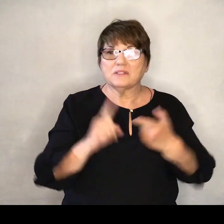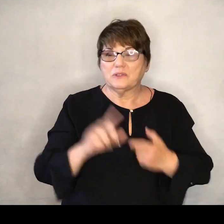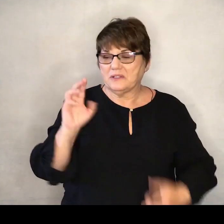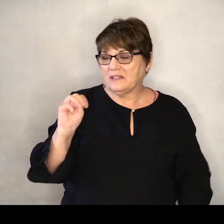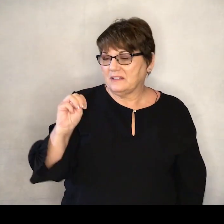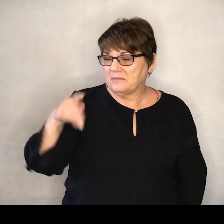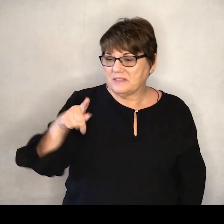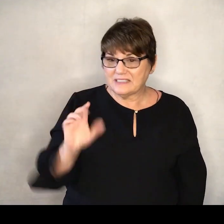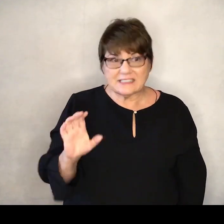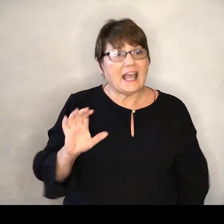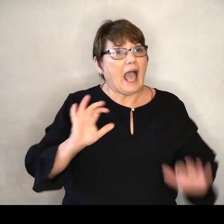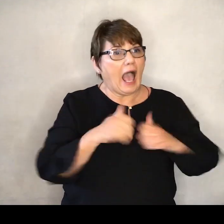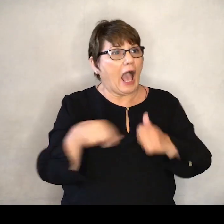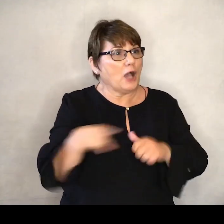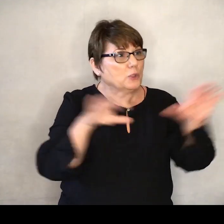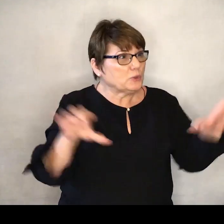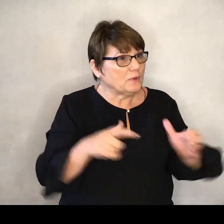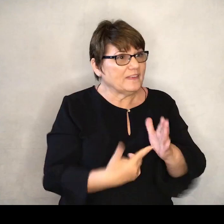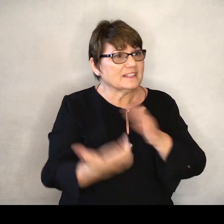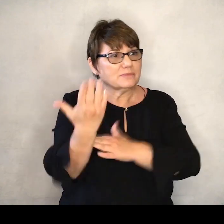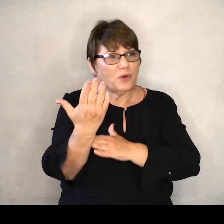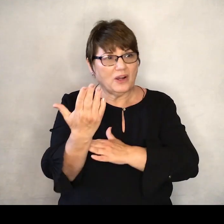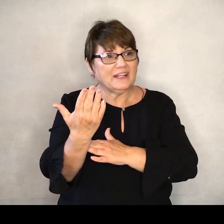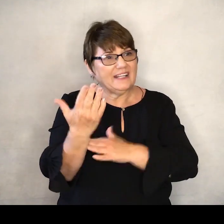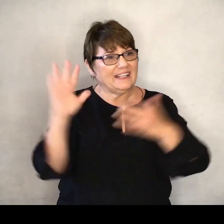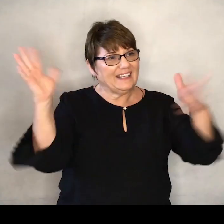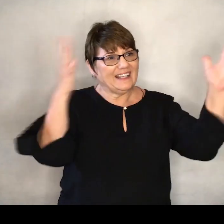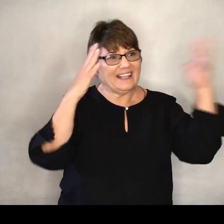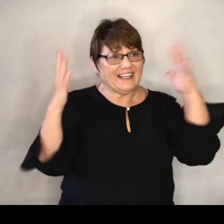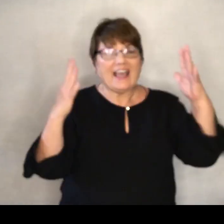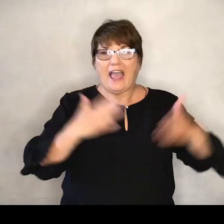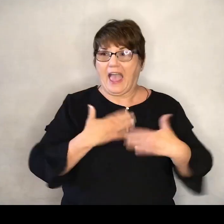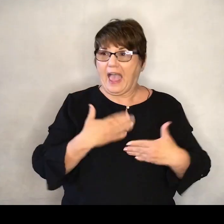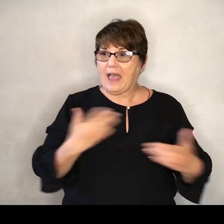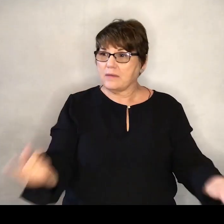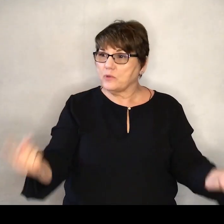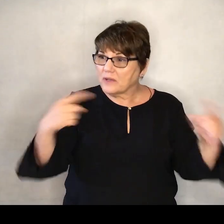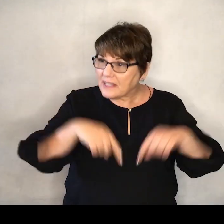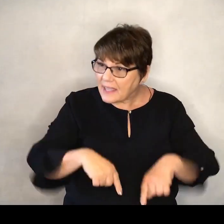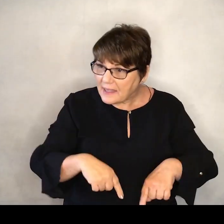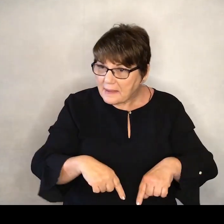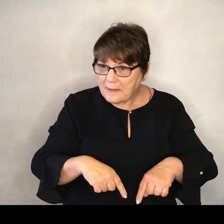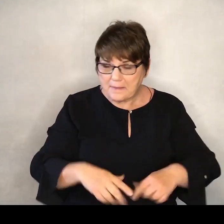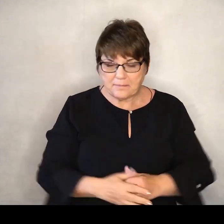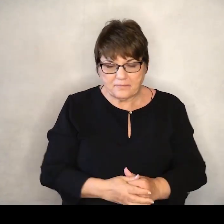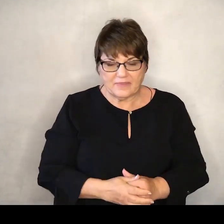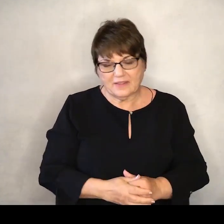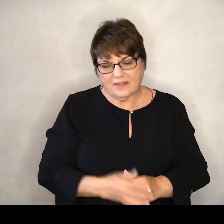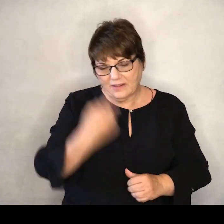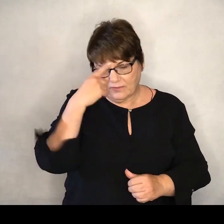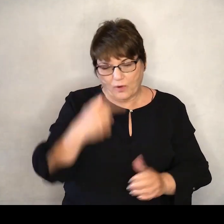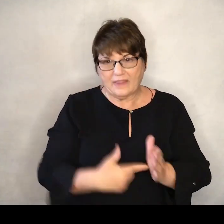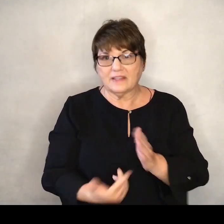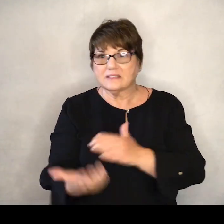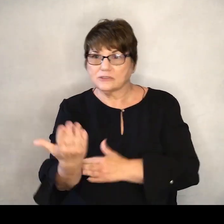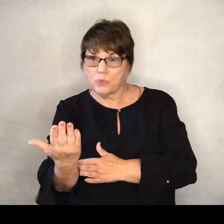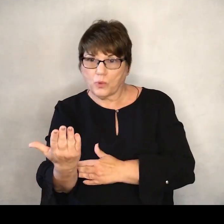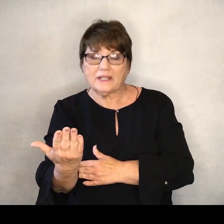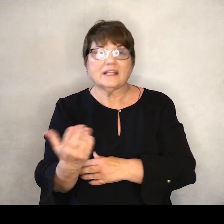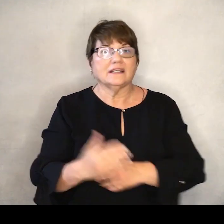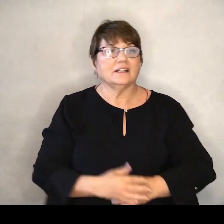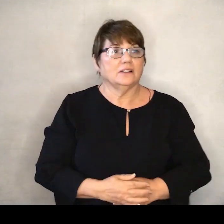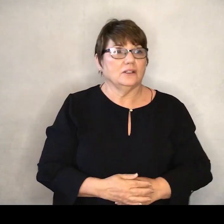How's everyone doing this morning? I'm glad you're here And for this morning If